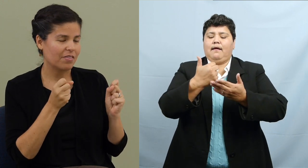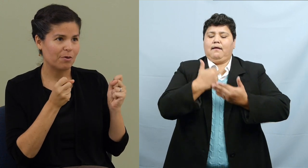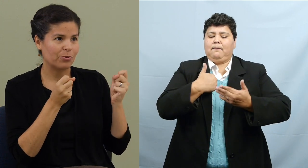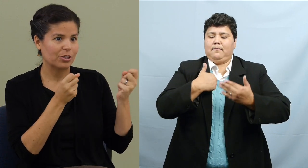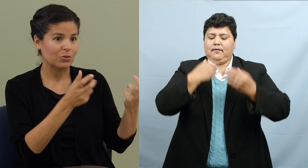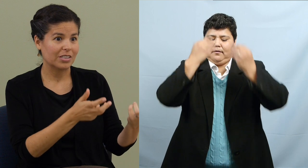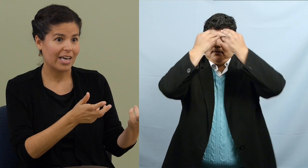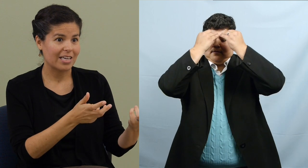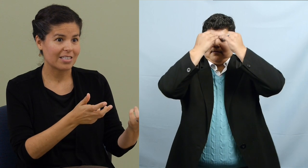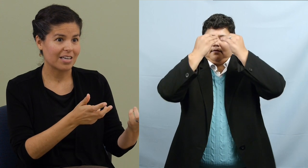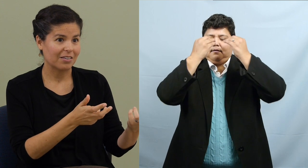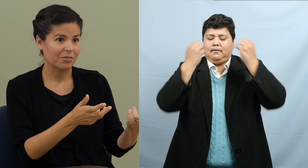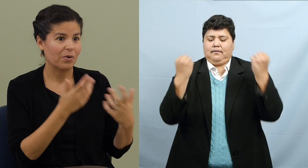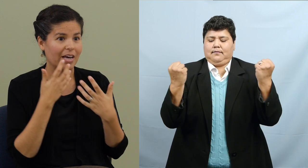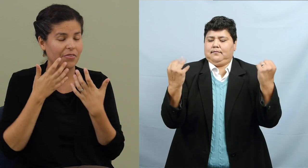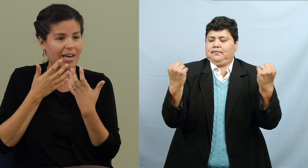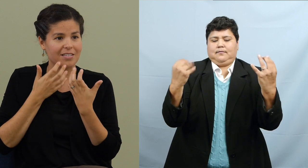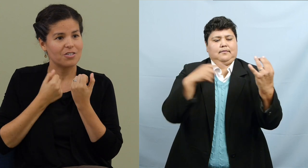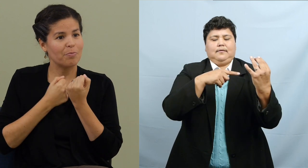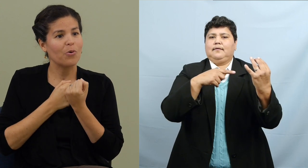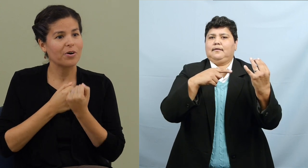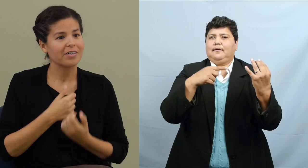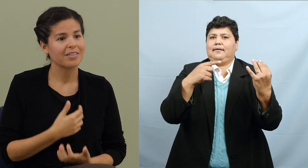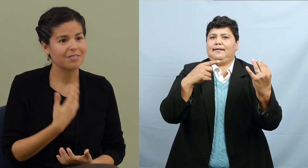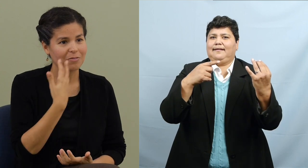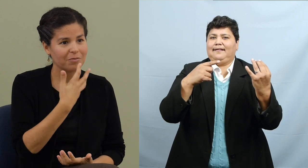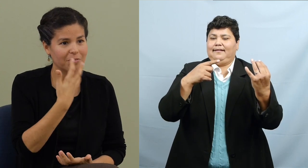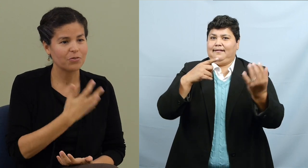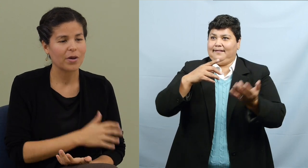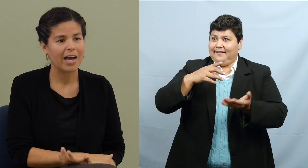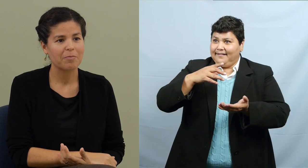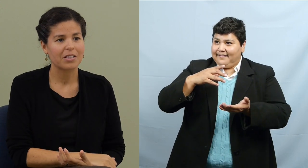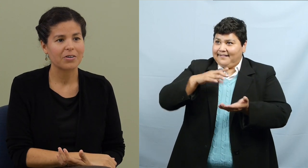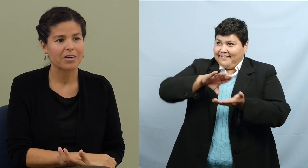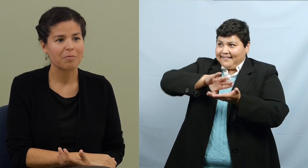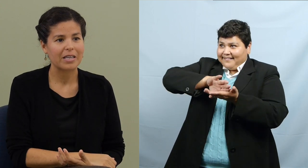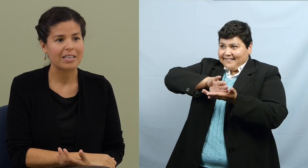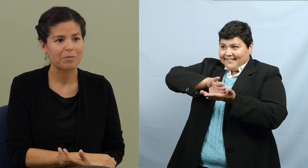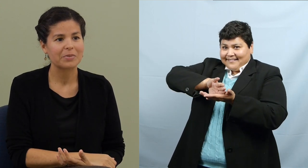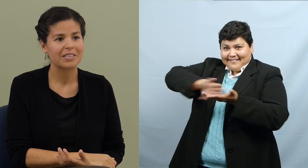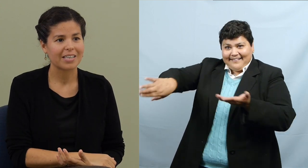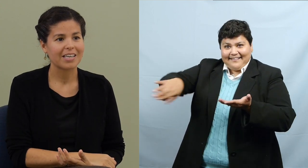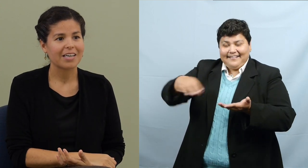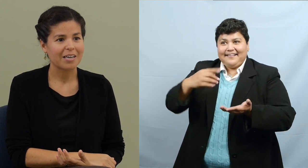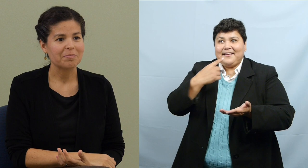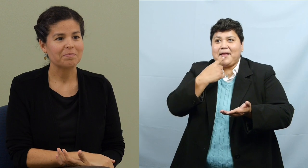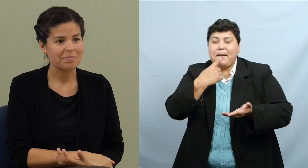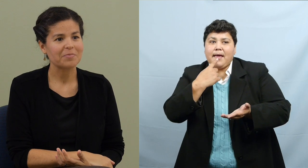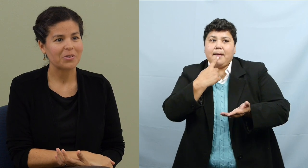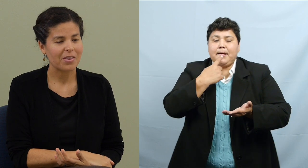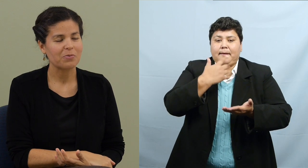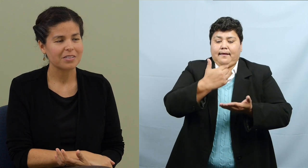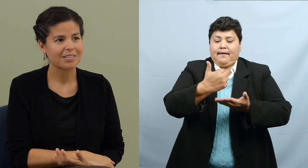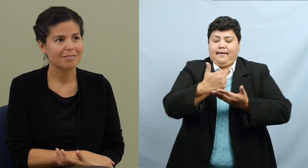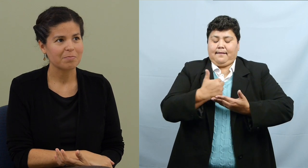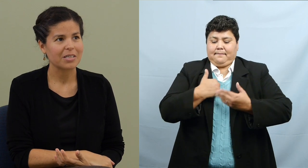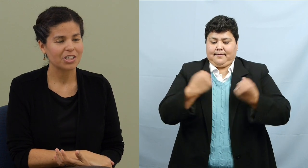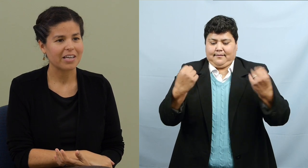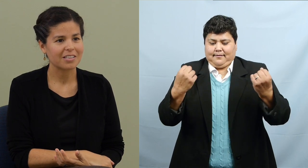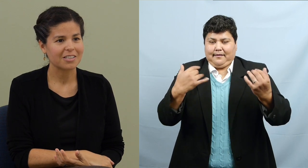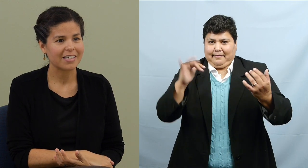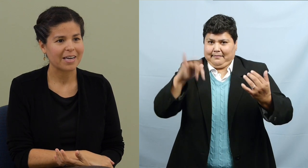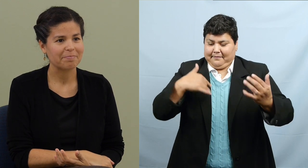Spanish and then produce the ASL without that support vocabulary on my lips. So that was